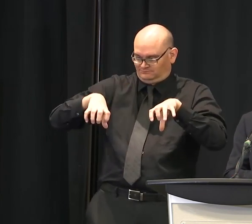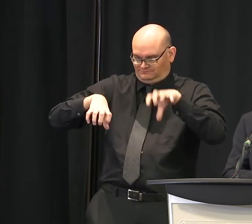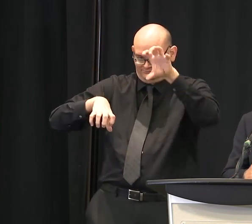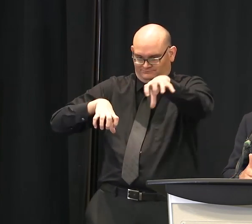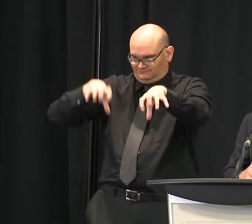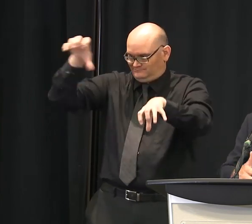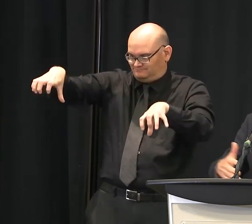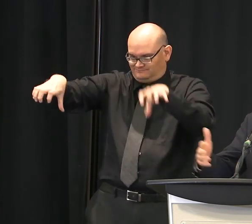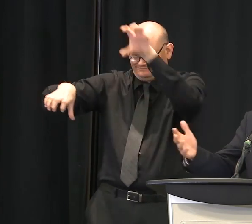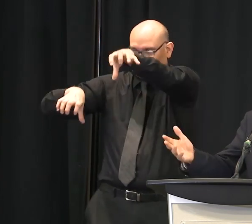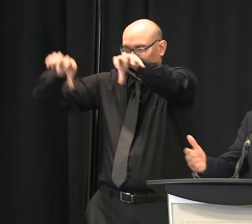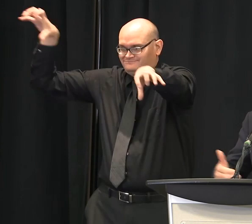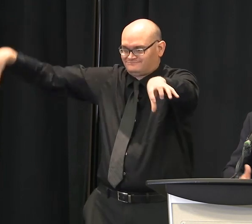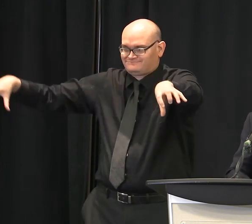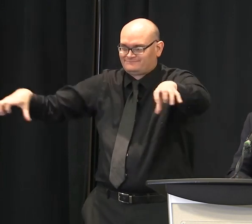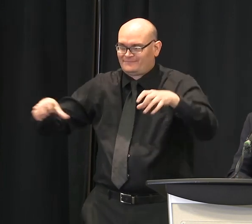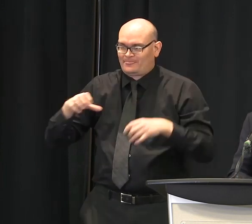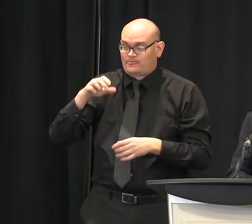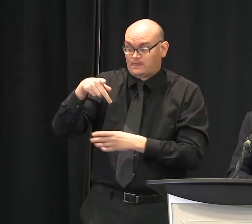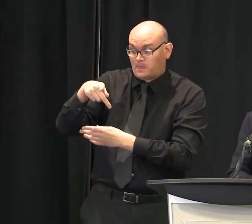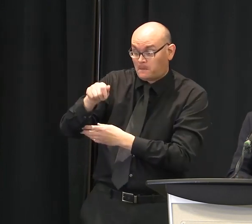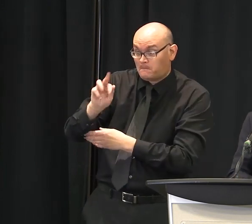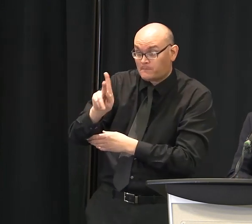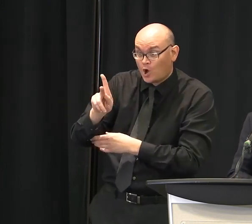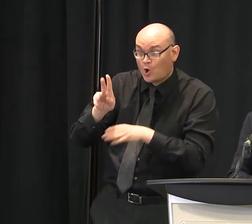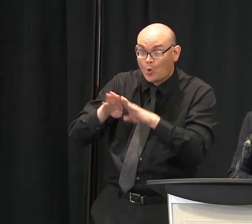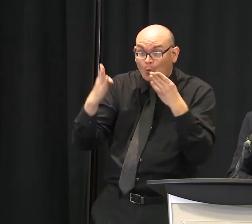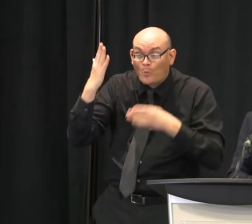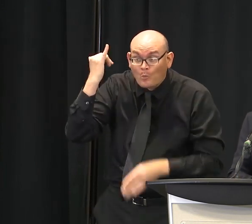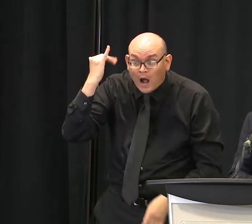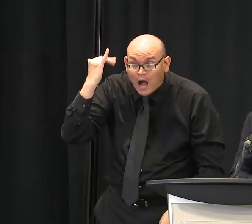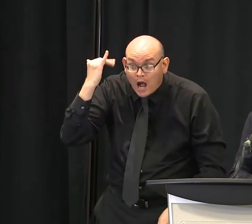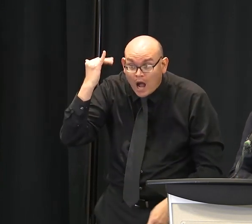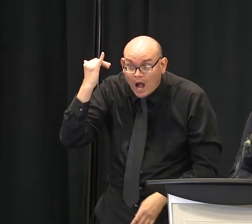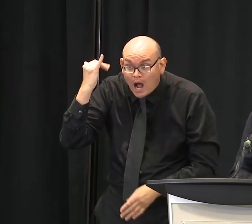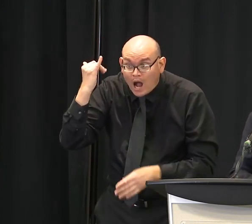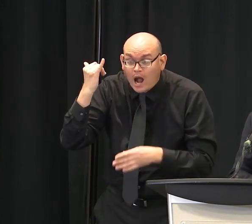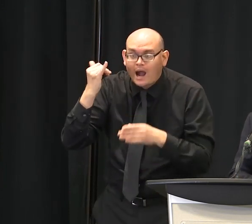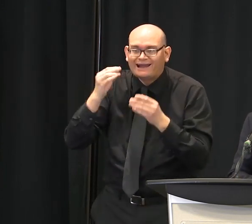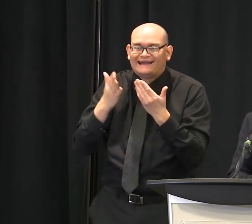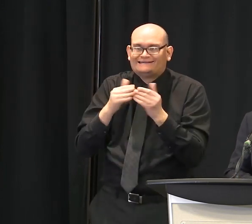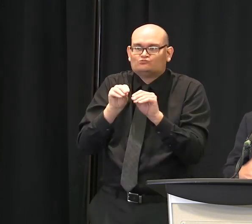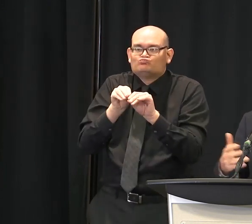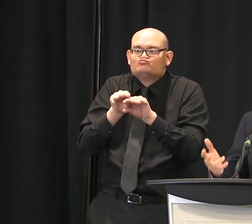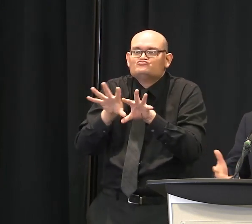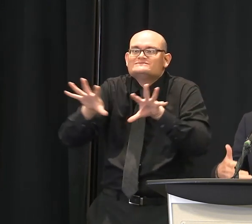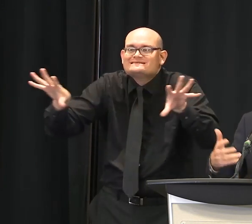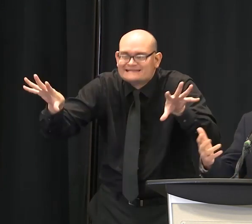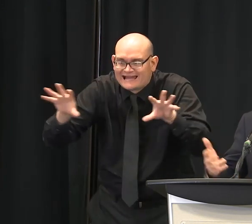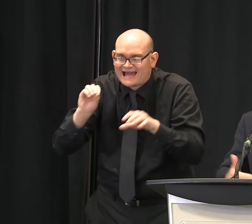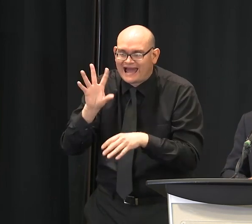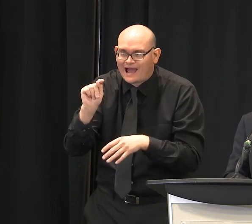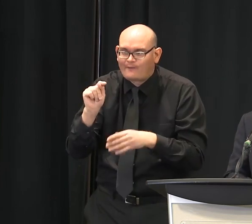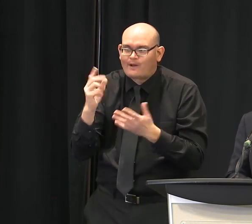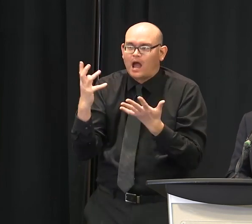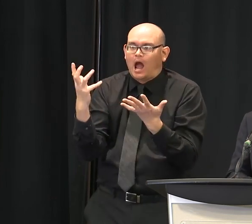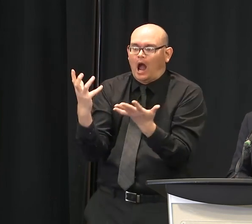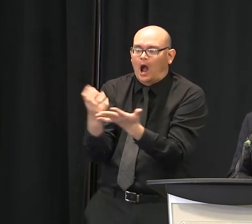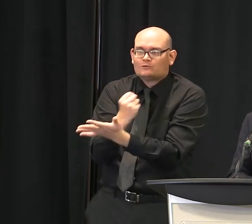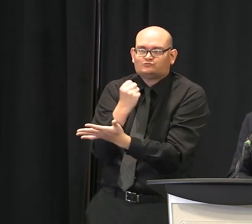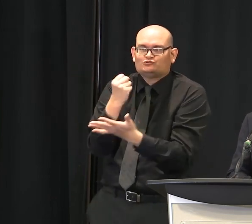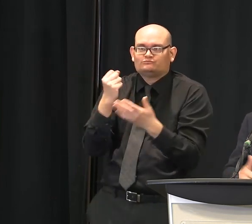crowding in one place. We need multiple locations, so I think it will be a good and healthy thing to have more opportunities for people to get outside and have recreation